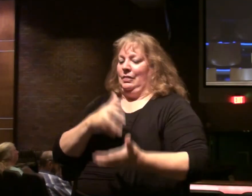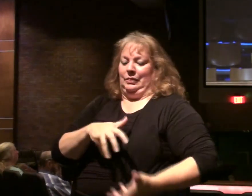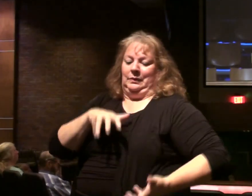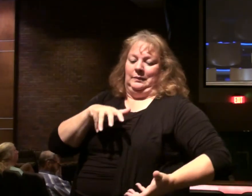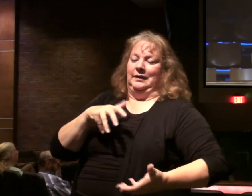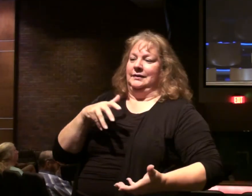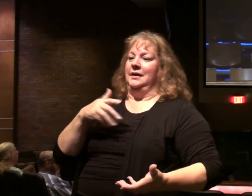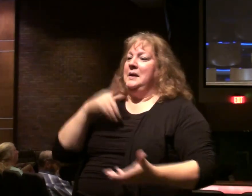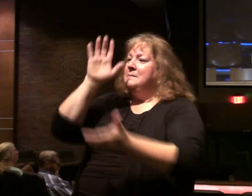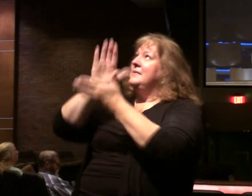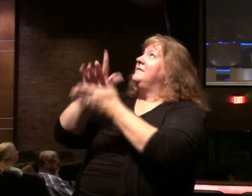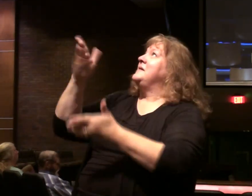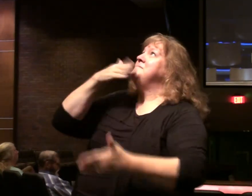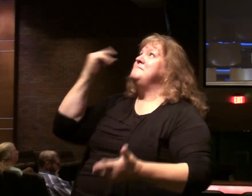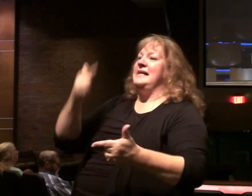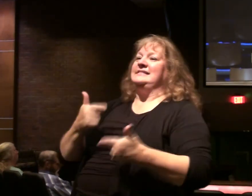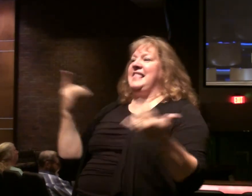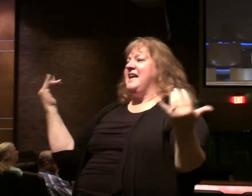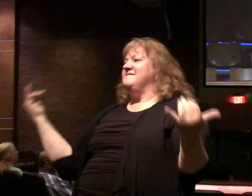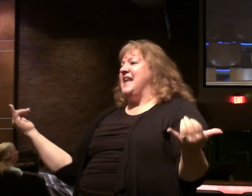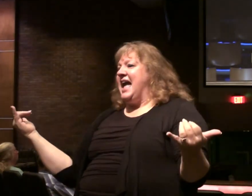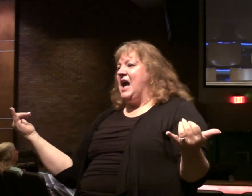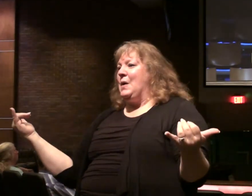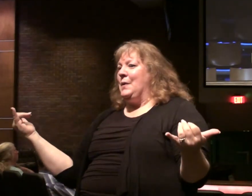Believe in Christ. And have your best life now.